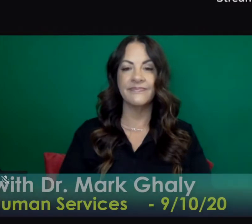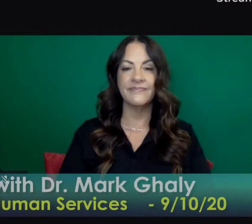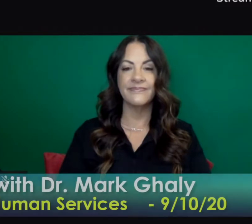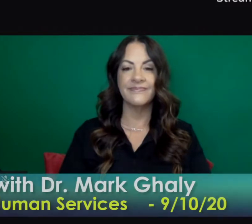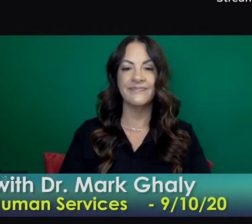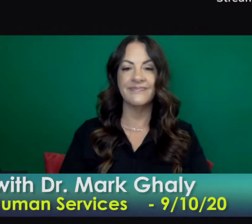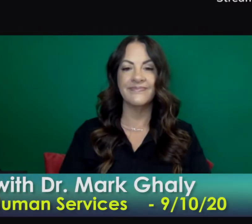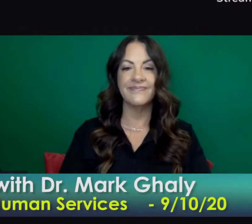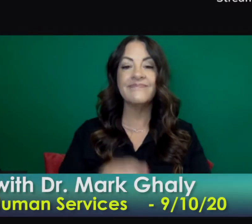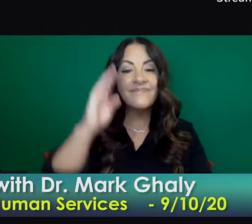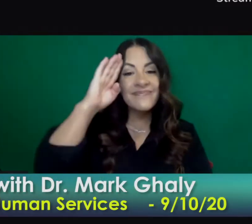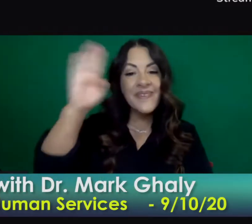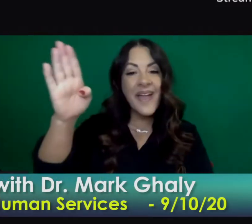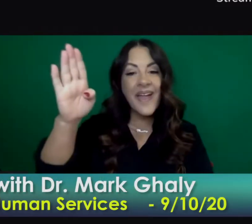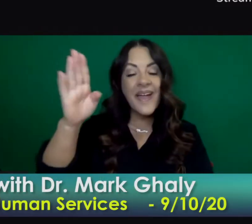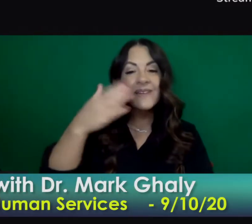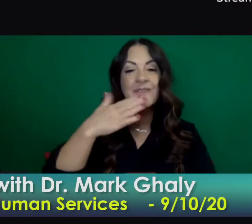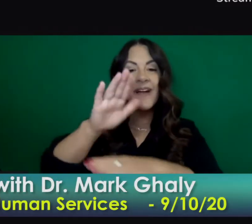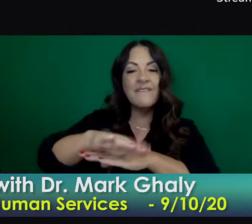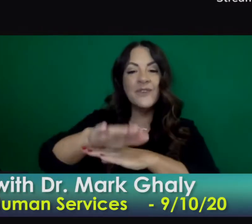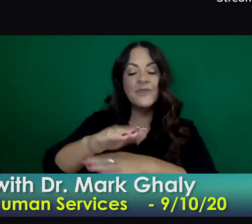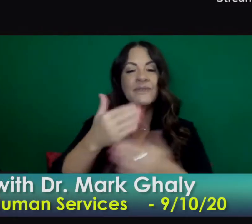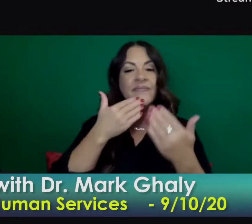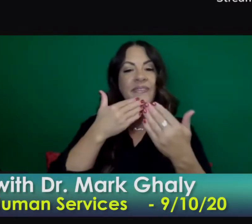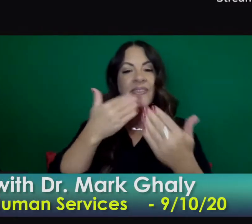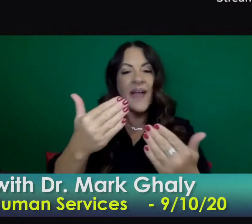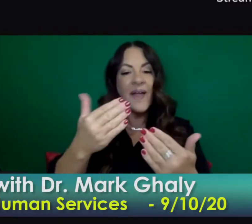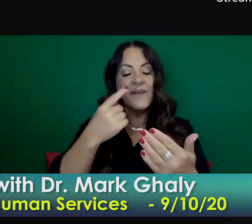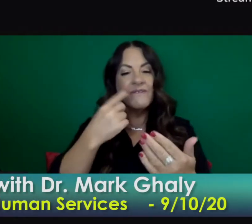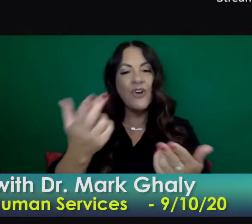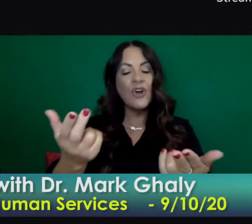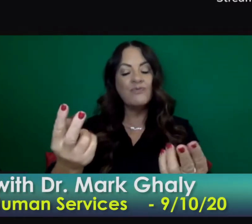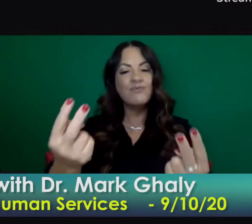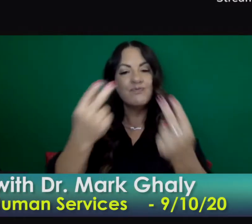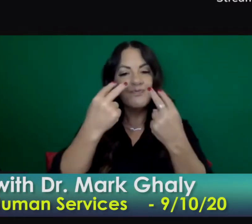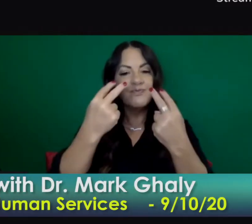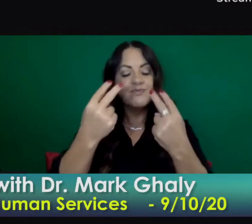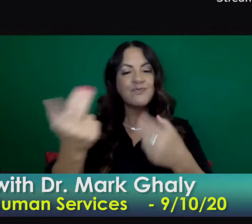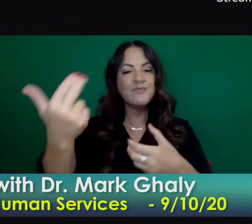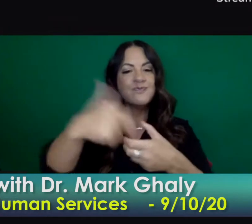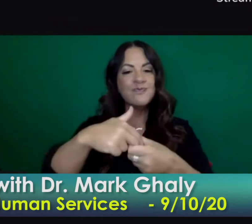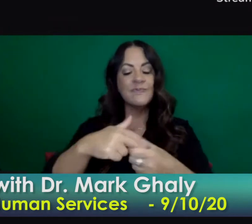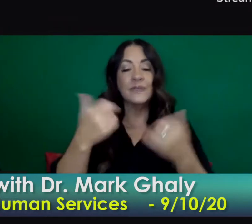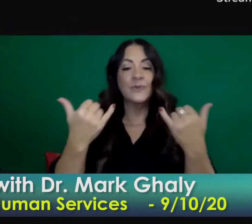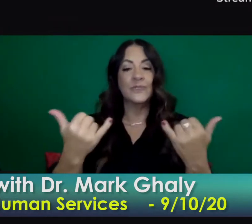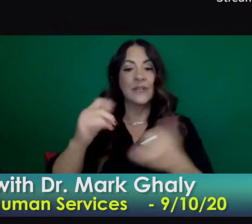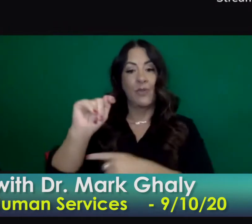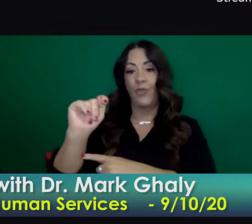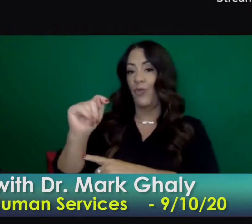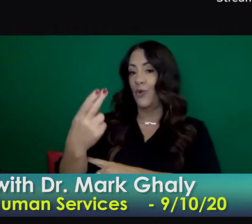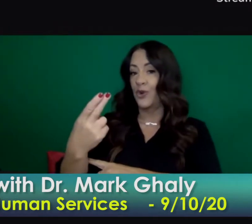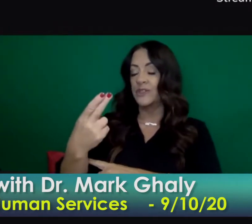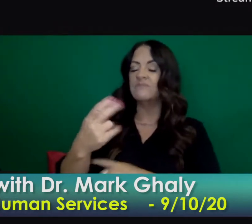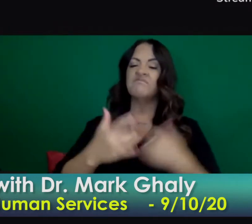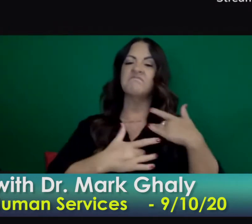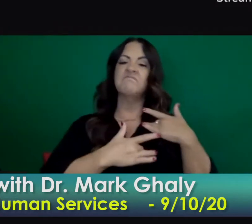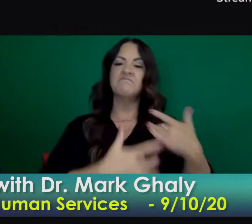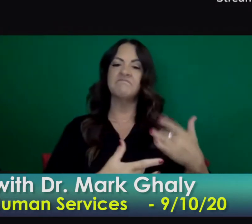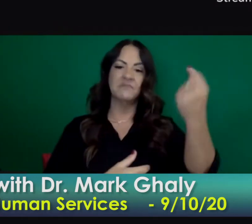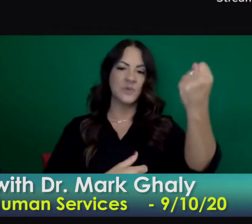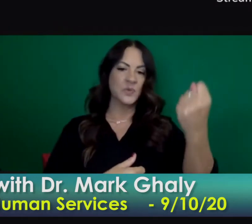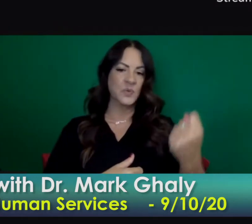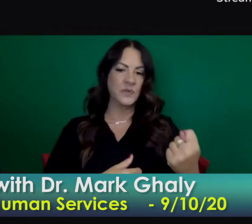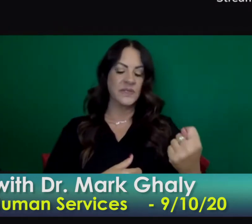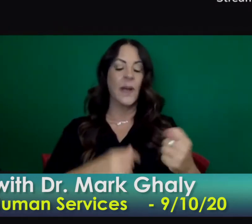Good afternoon and thanks again for joining us today on a Thursday instead of our normal Tuesdays in part